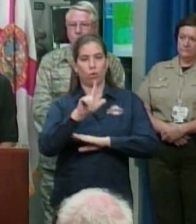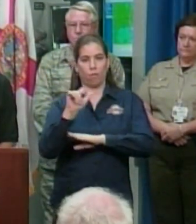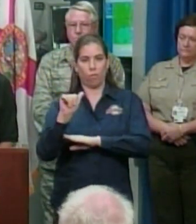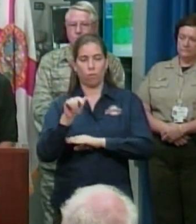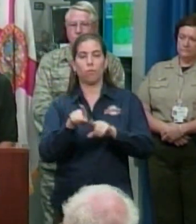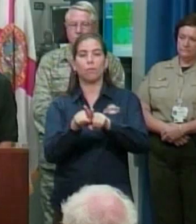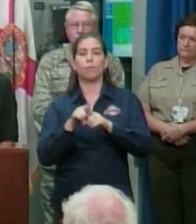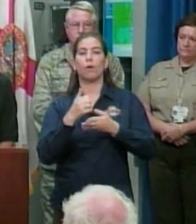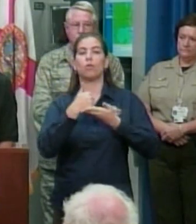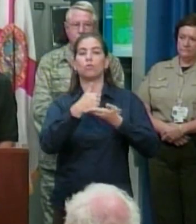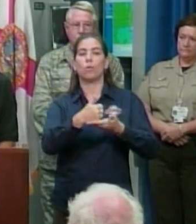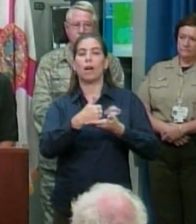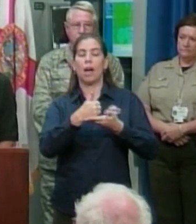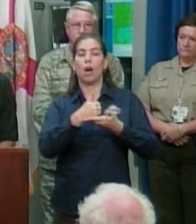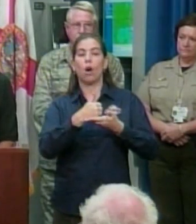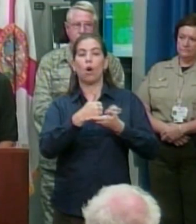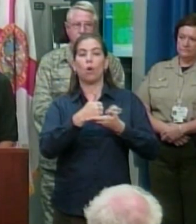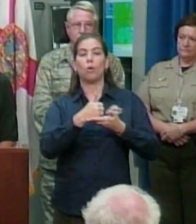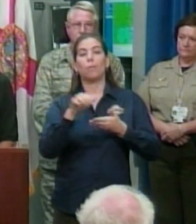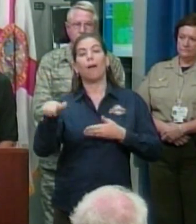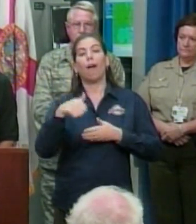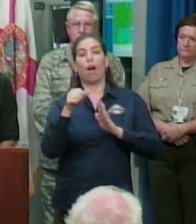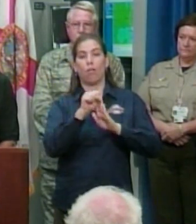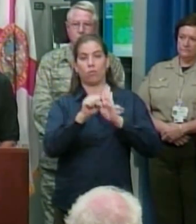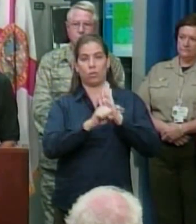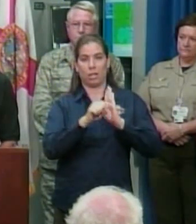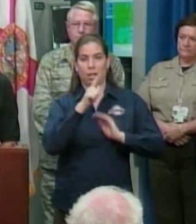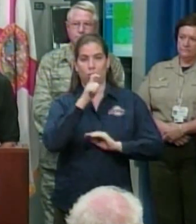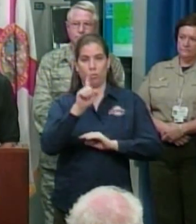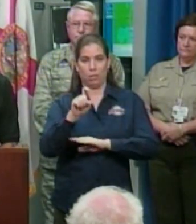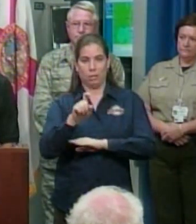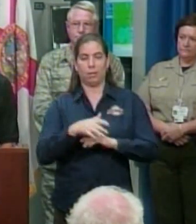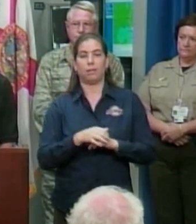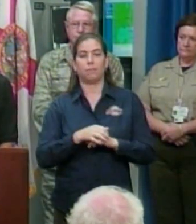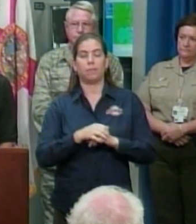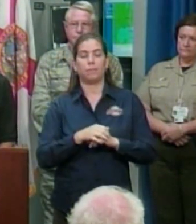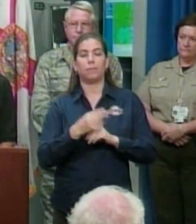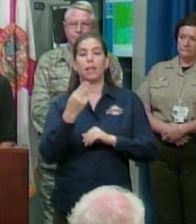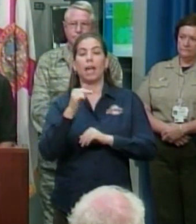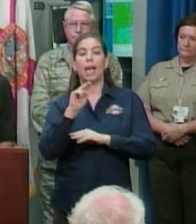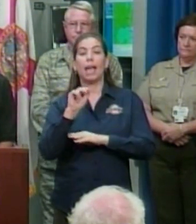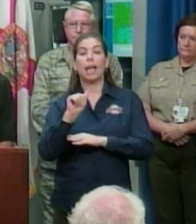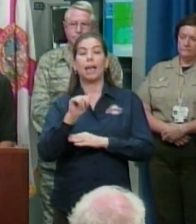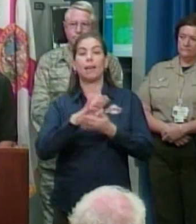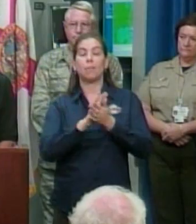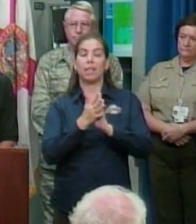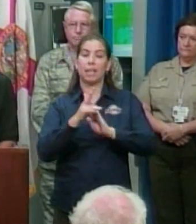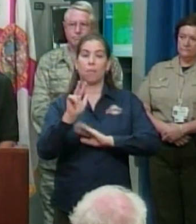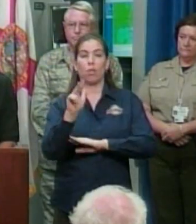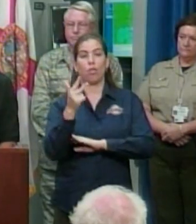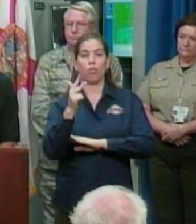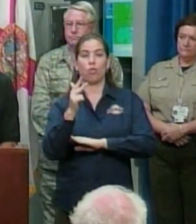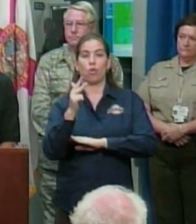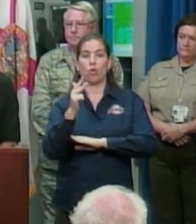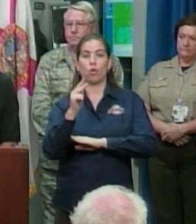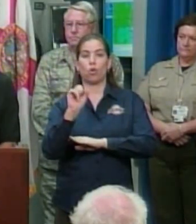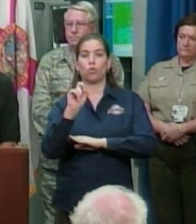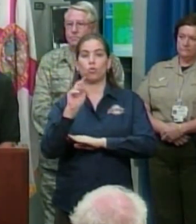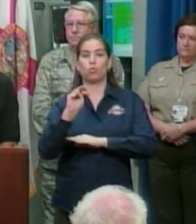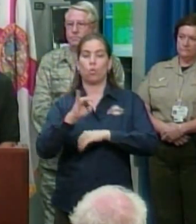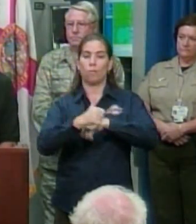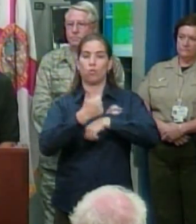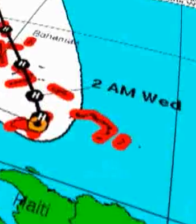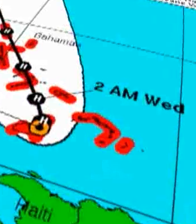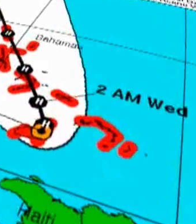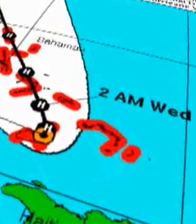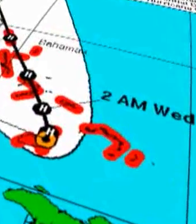measures to provide assistance to other states in need. Yesterday, Hanna became the third tropical system to threaten our state in the last three